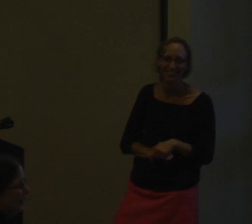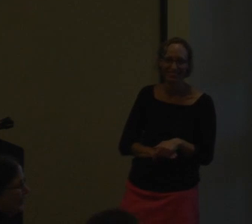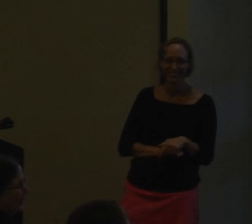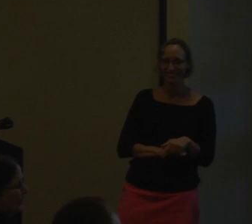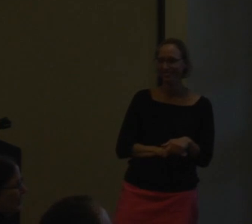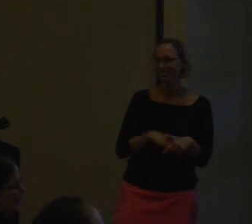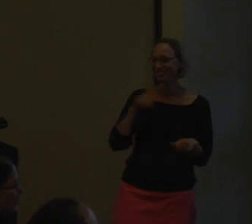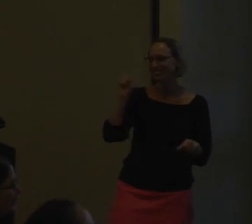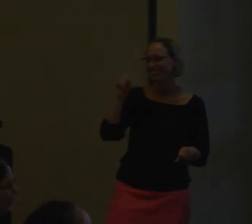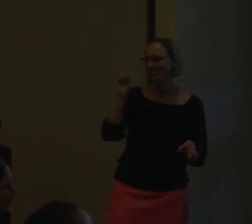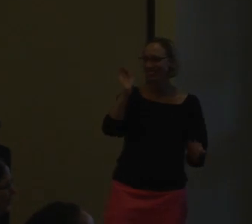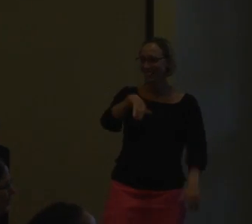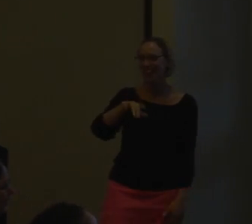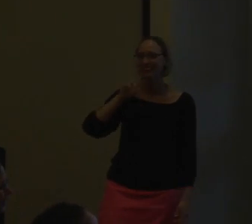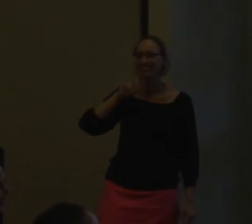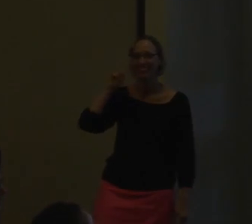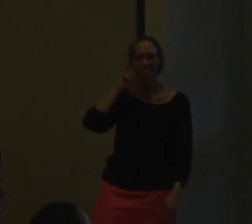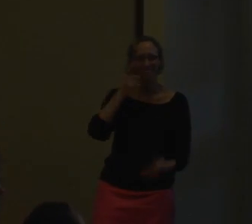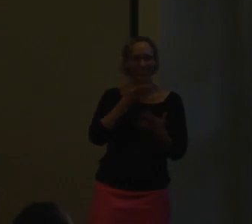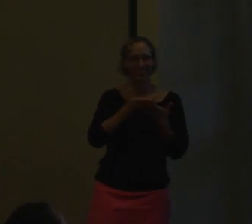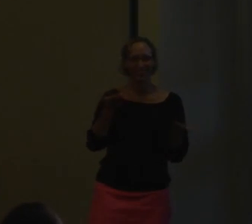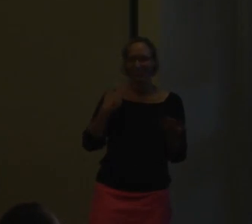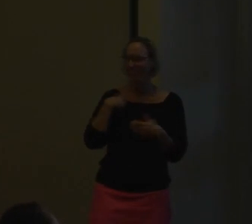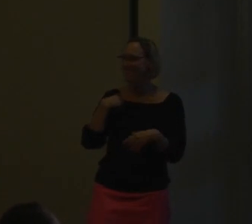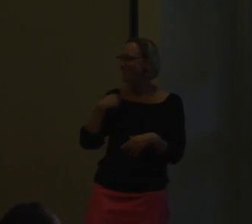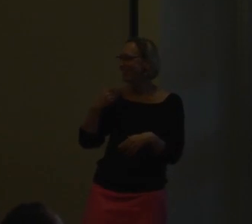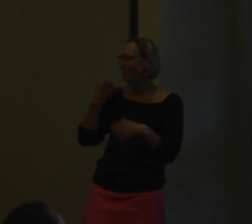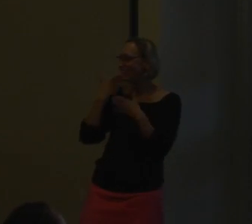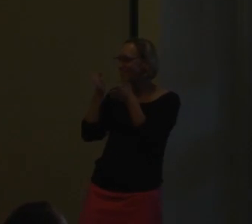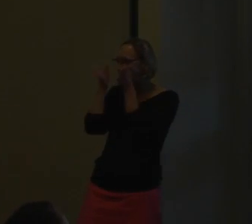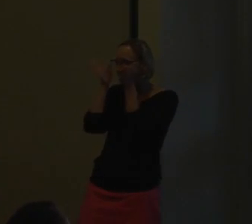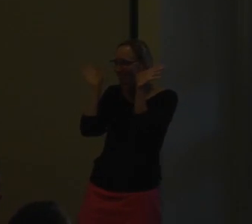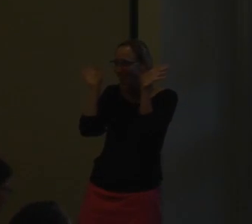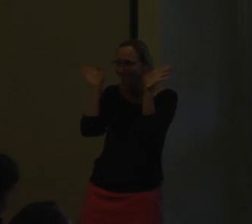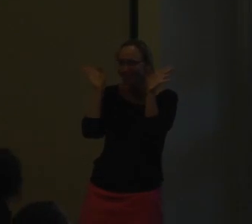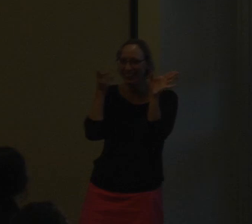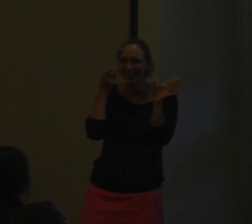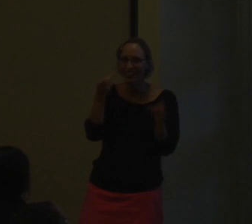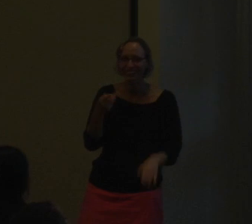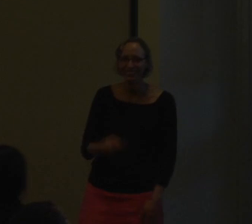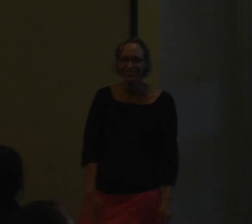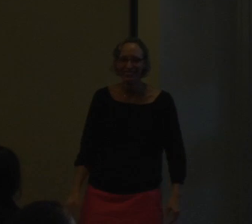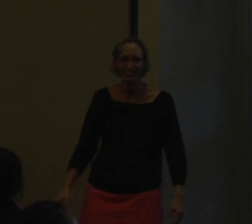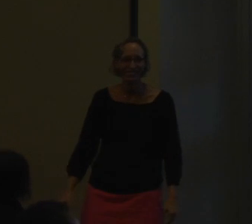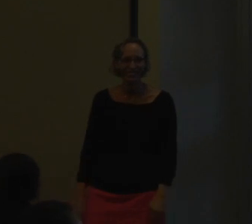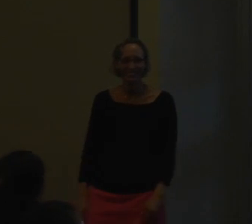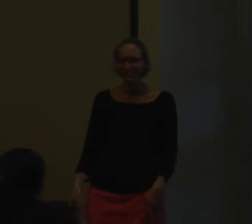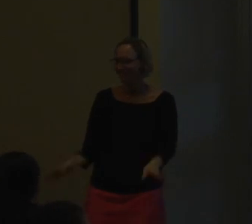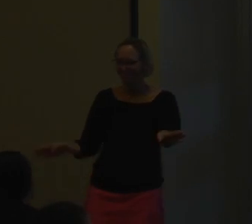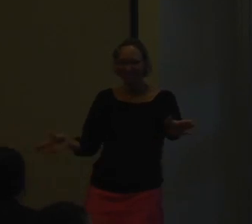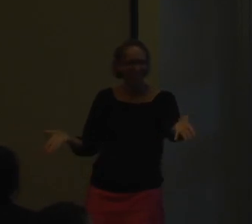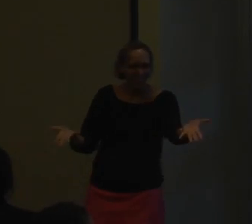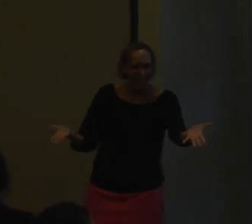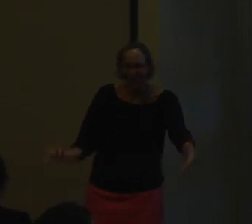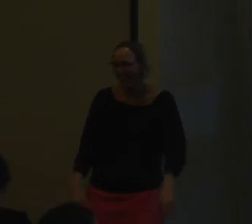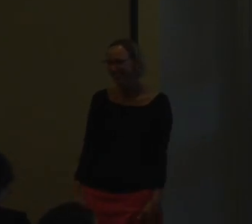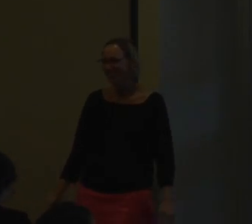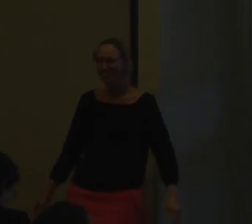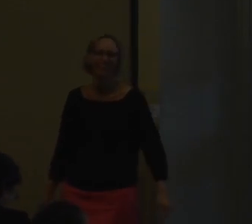sorry. It's a fly. Okay. Well, that obviously was a deaf thing. I've got good peripheral vision. I'm looking at my interpreter